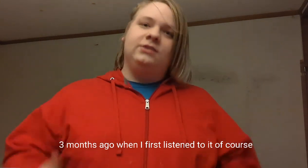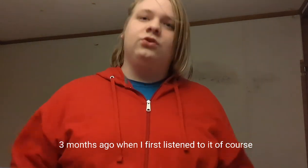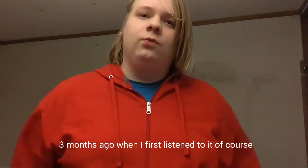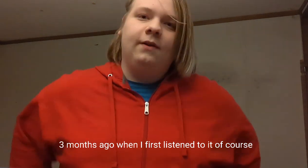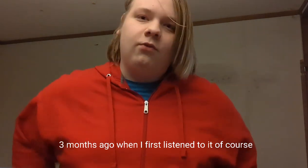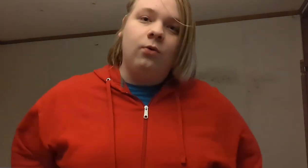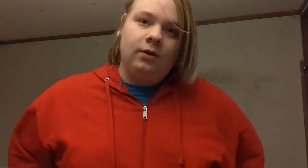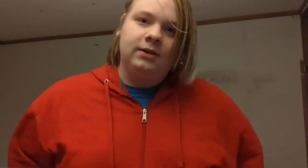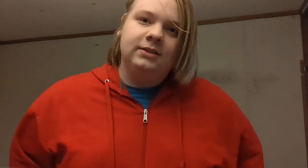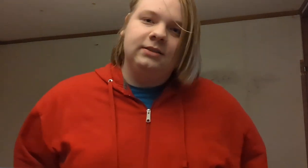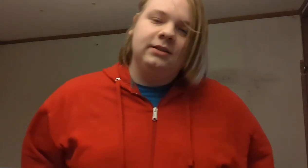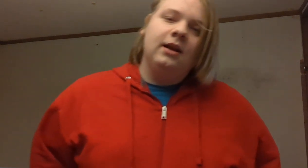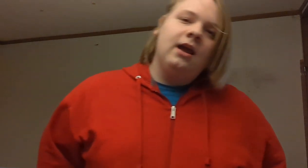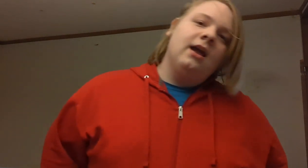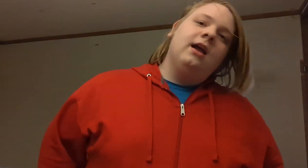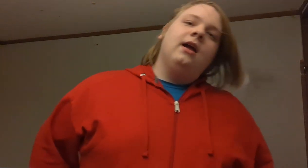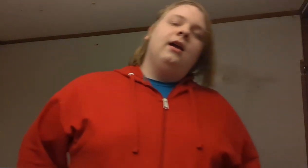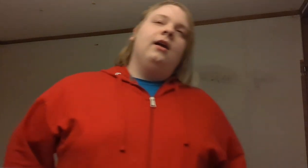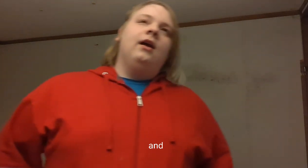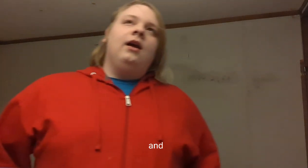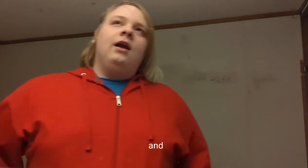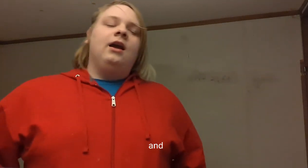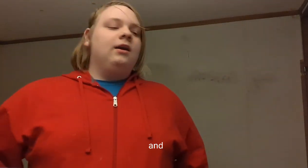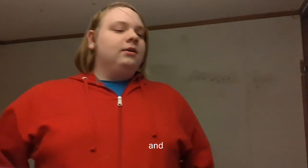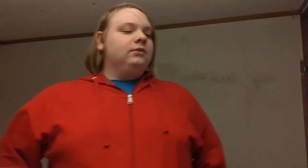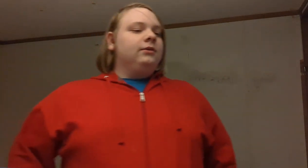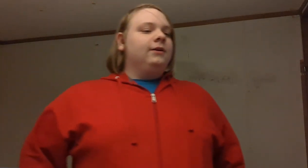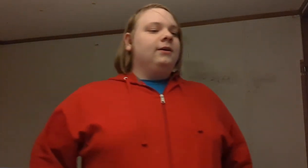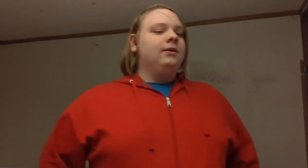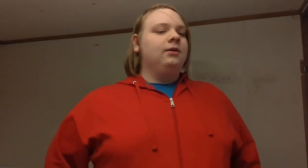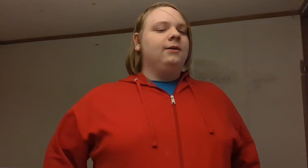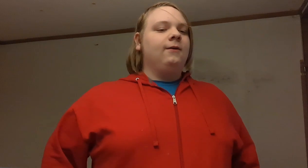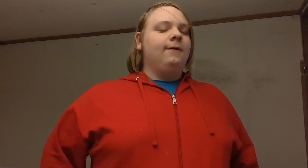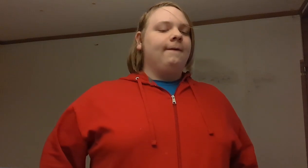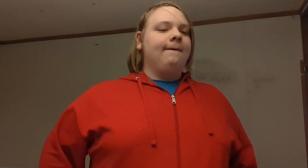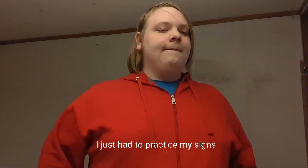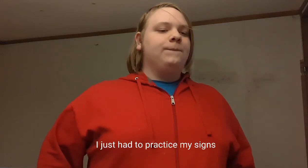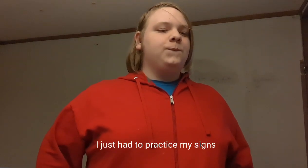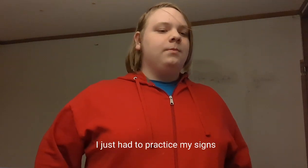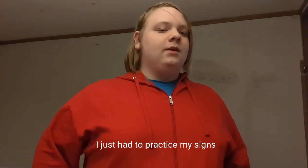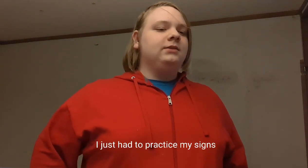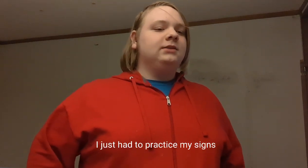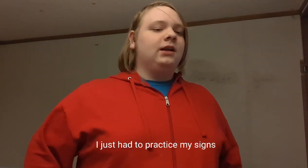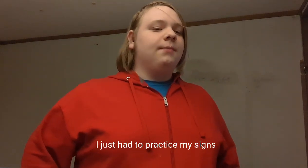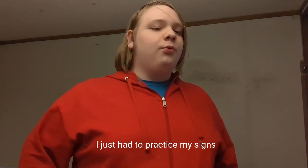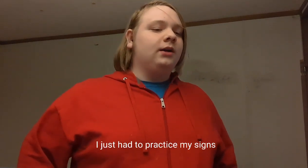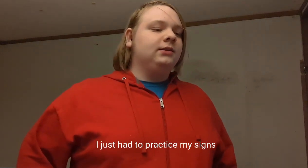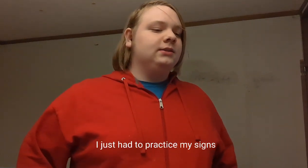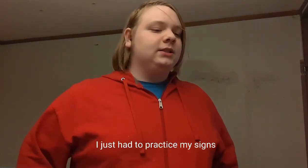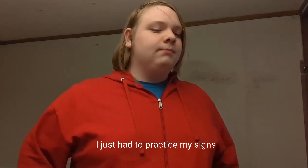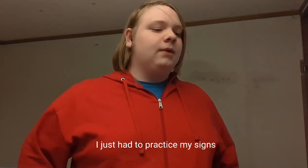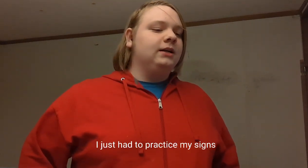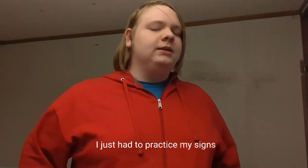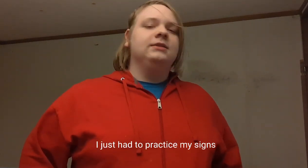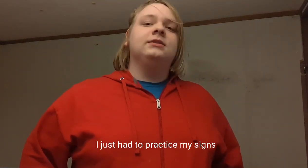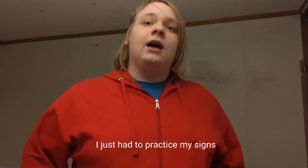of course, and I decided to practice my side note chart